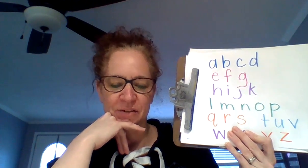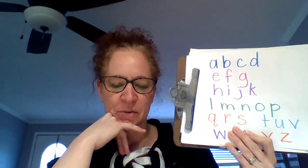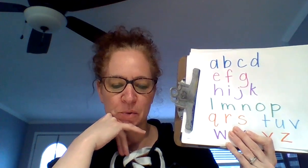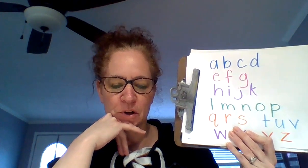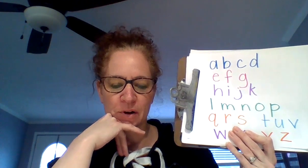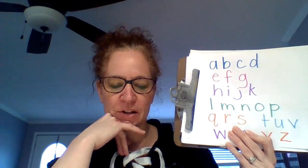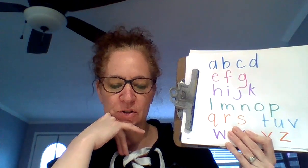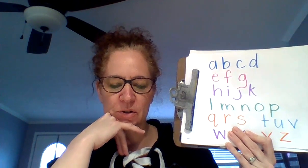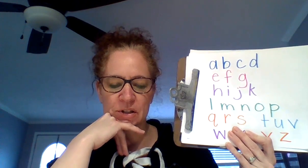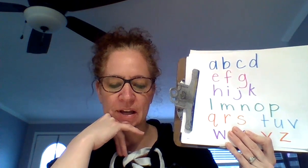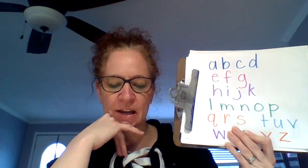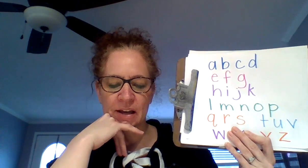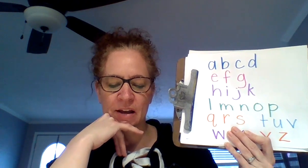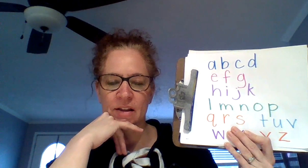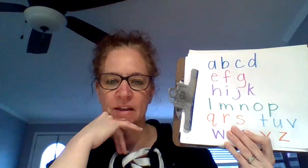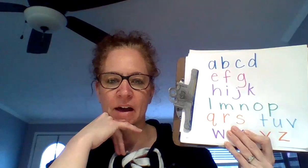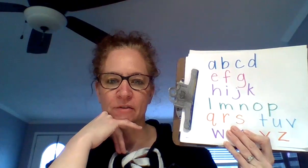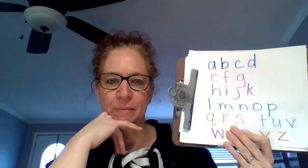We're going to sing the alphabet.